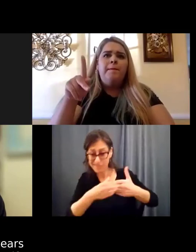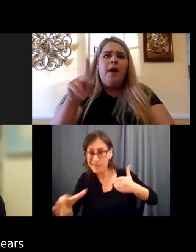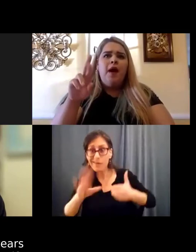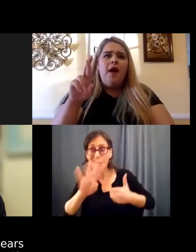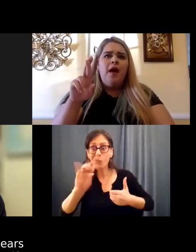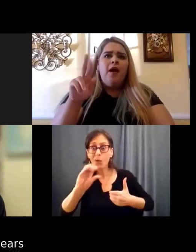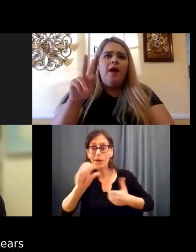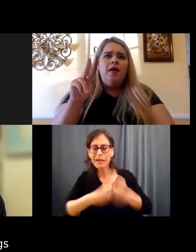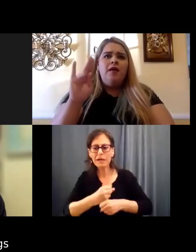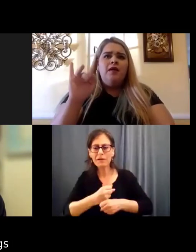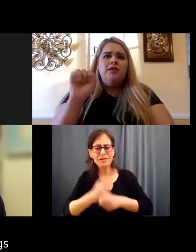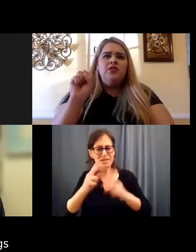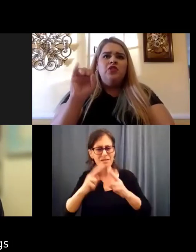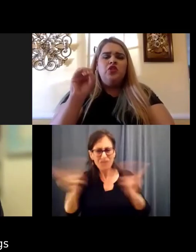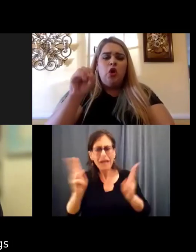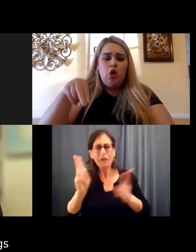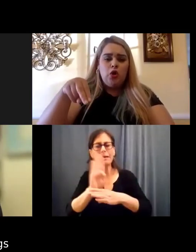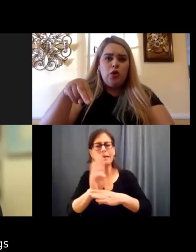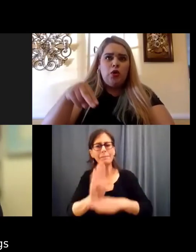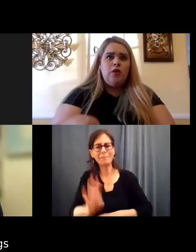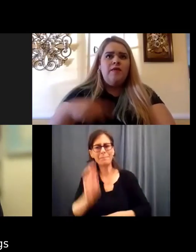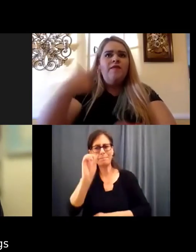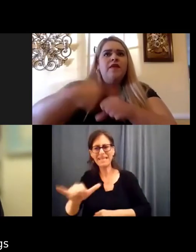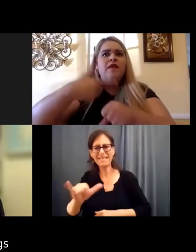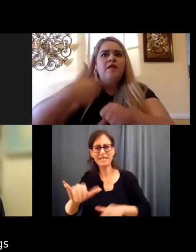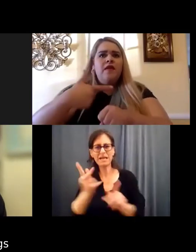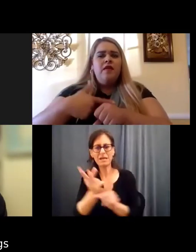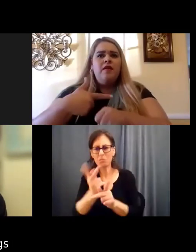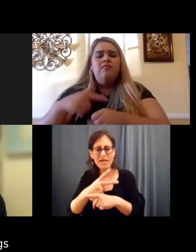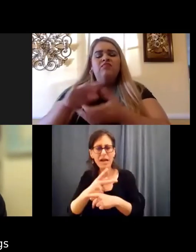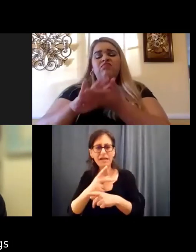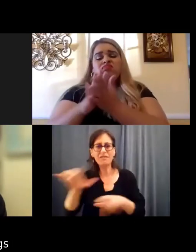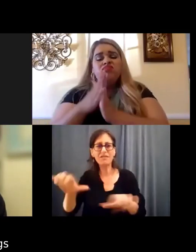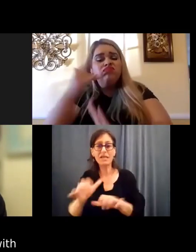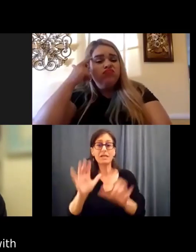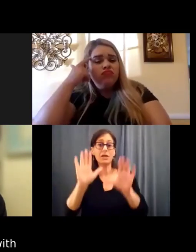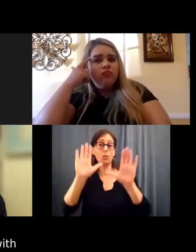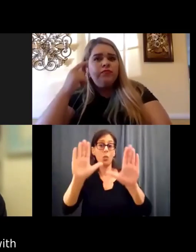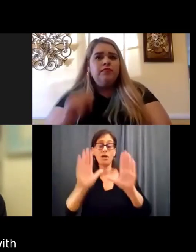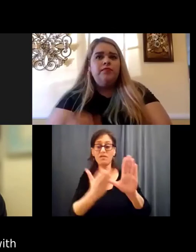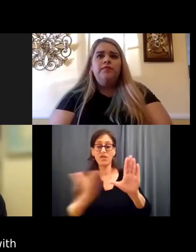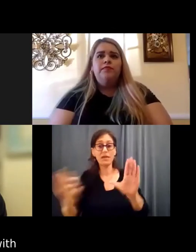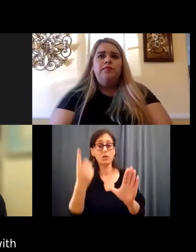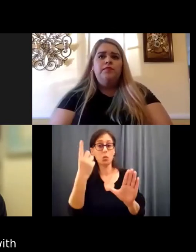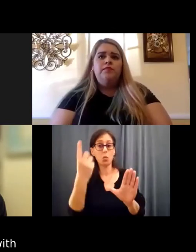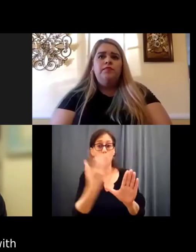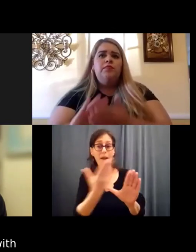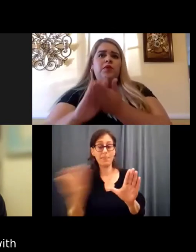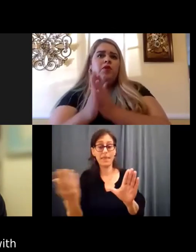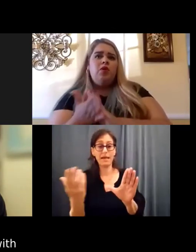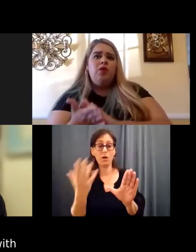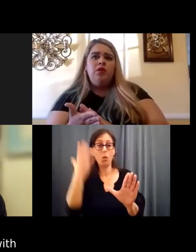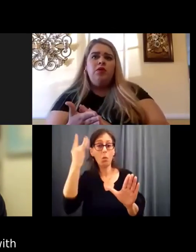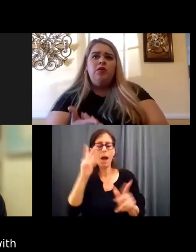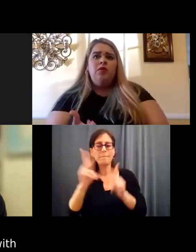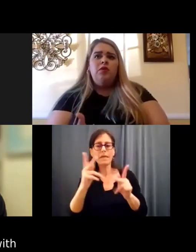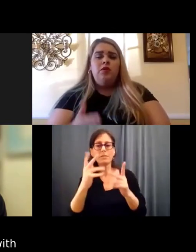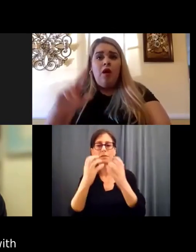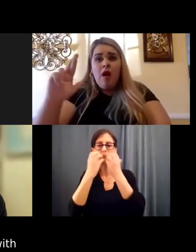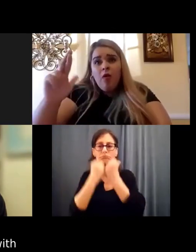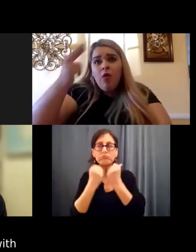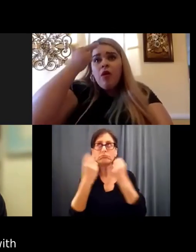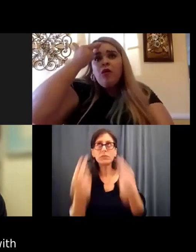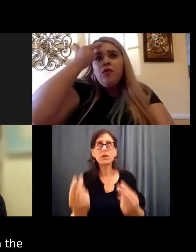incredibly productive and he did some wonderful things. And I think one of the reasons why he's remembered with such affection